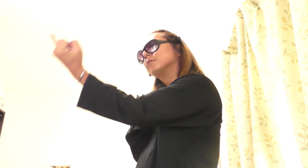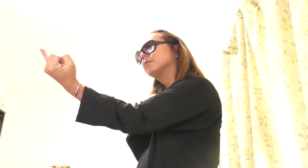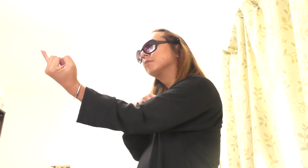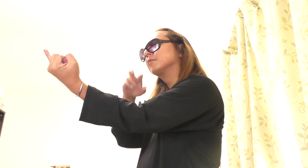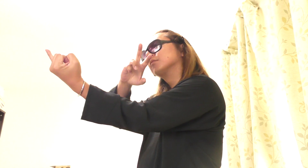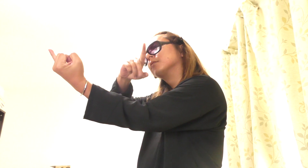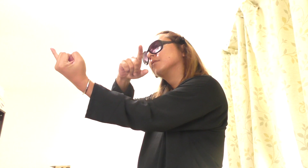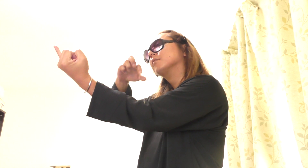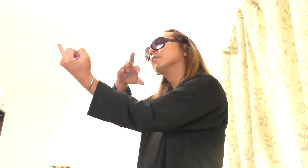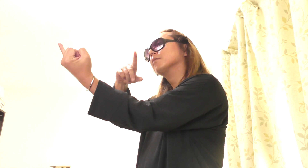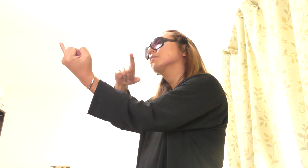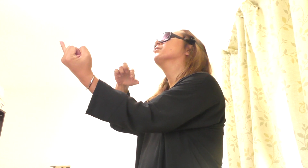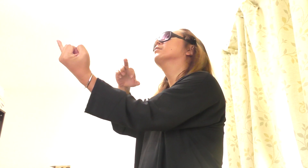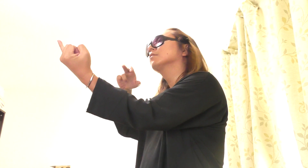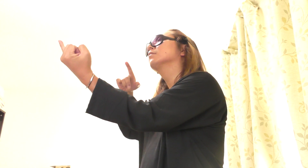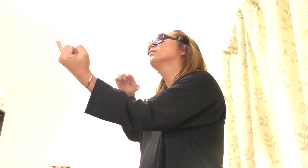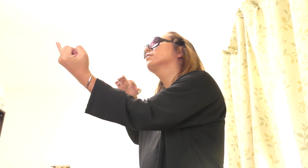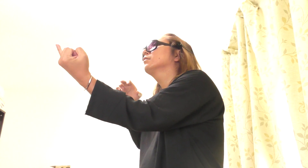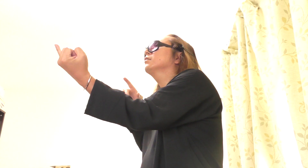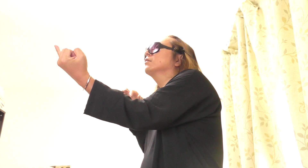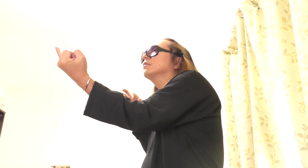from you, and you were so loved